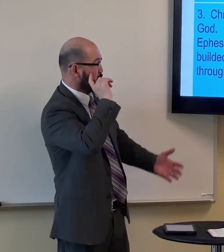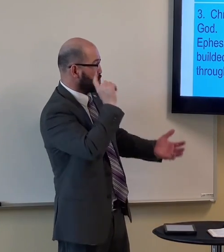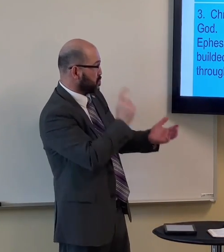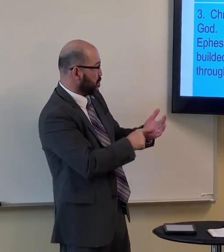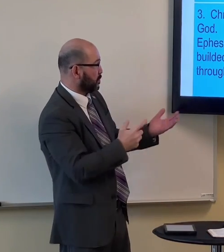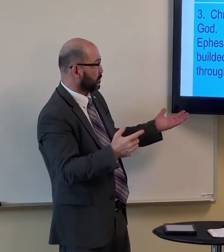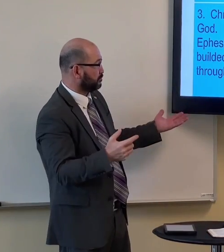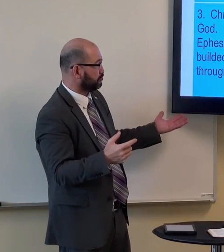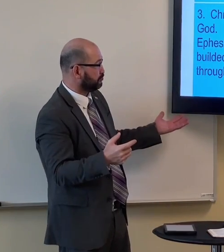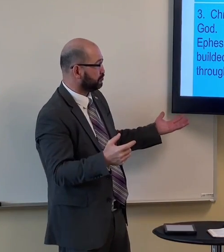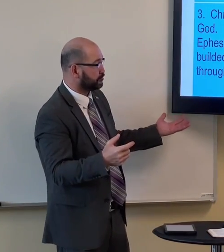notice